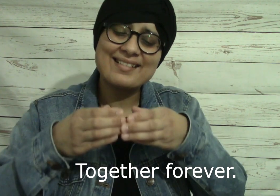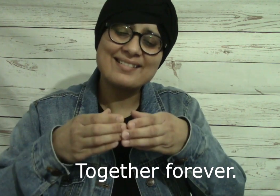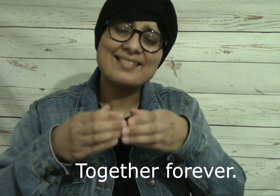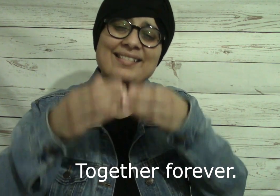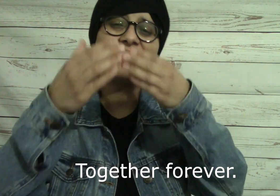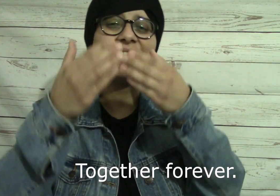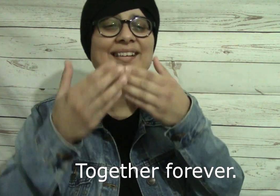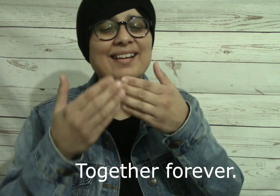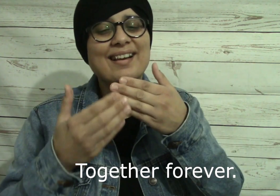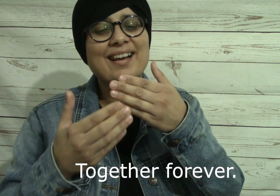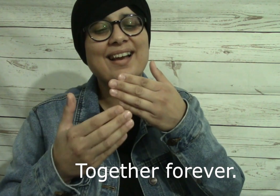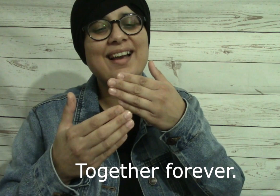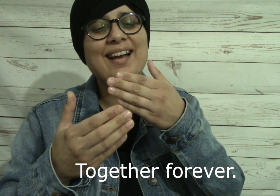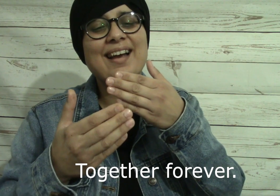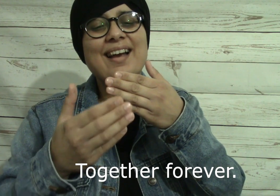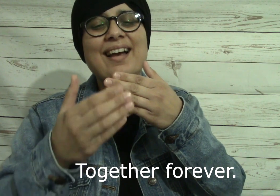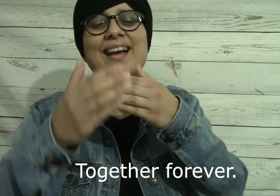Together forever.